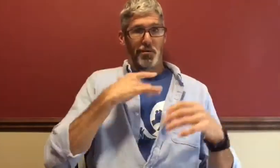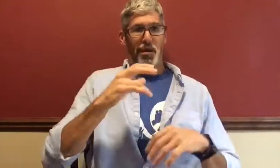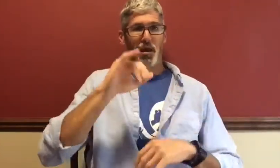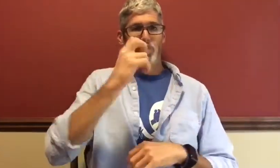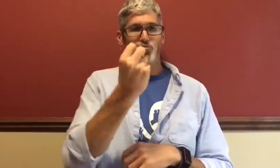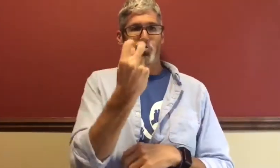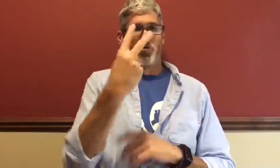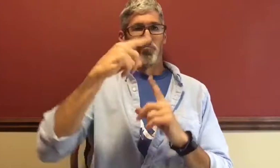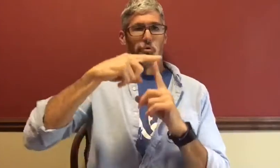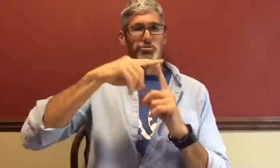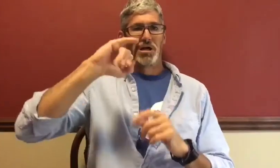in IQ.